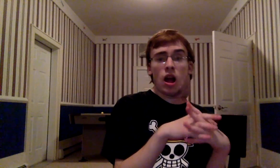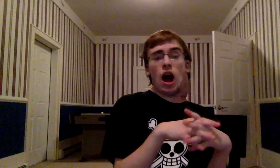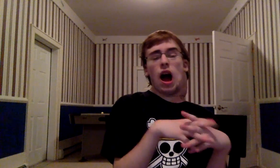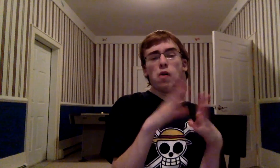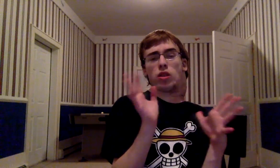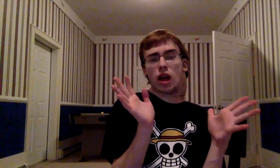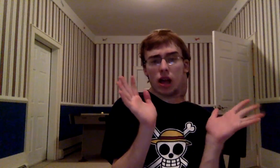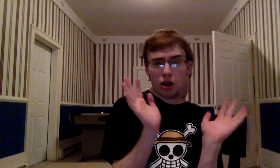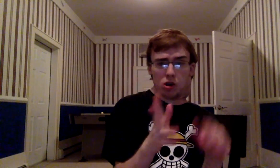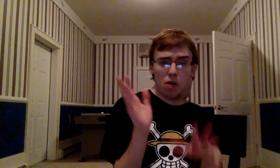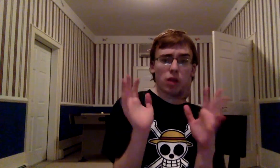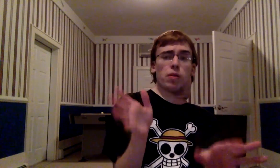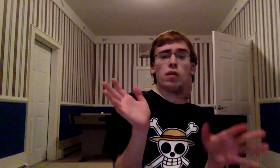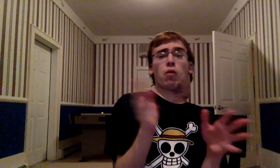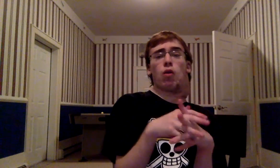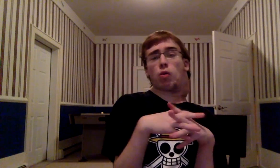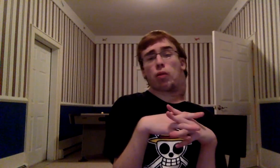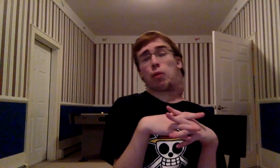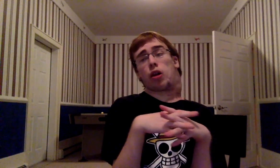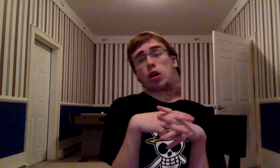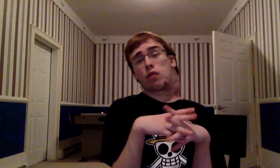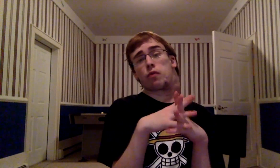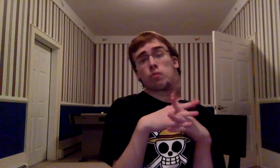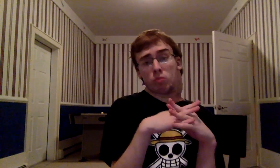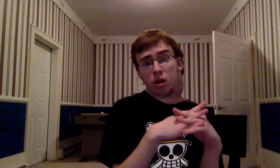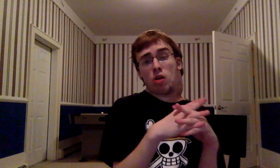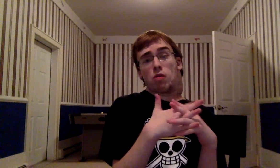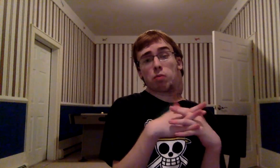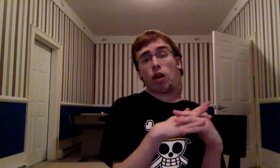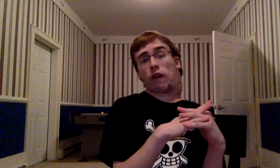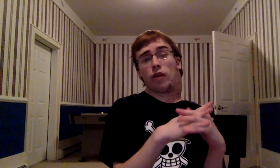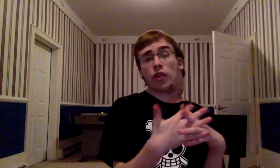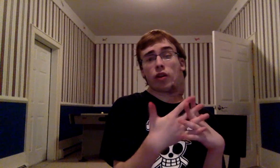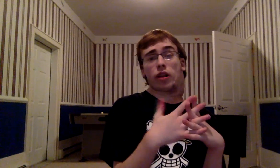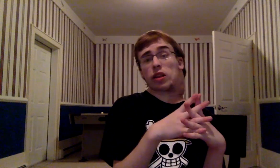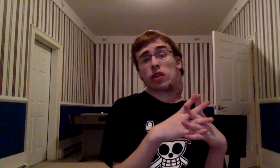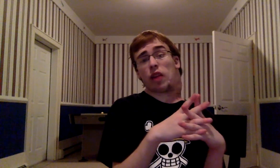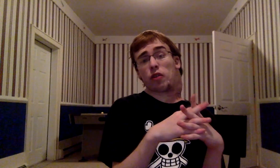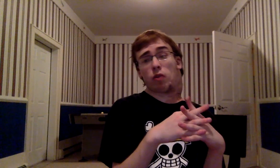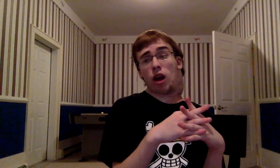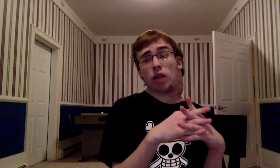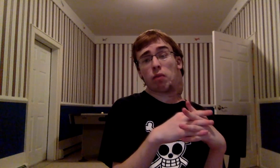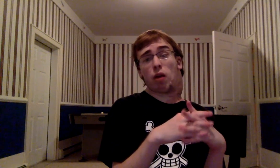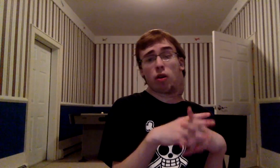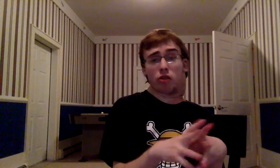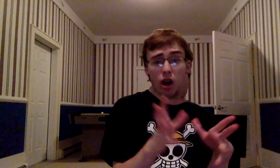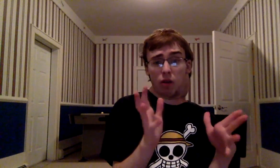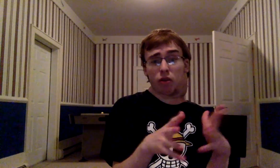I would say, if Kubo had a perfect world Were probably another Were probably like, 50 or 60 chapters away He probably wanted to go into